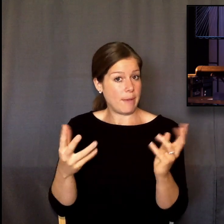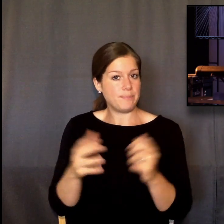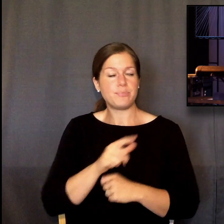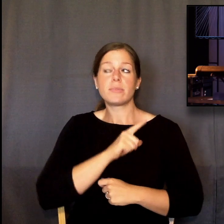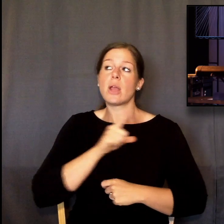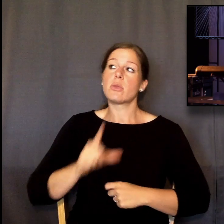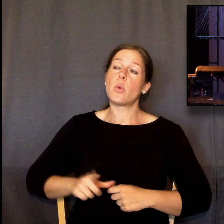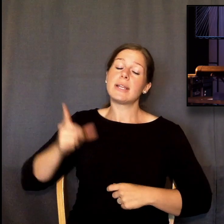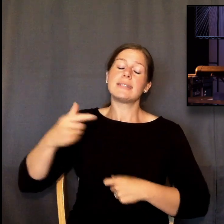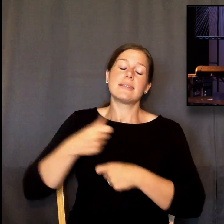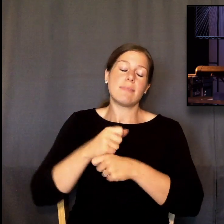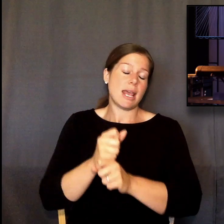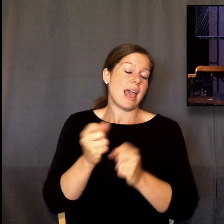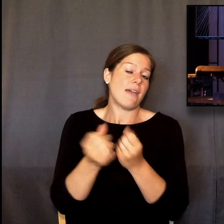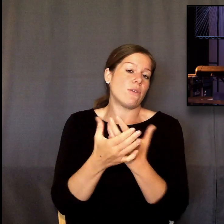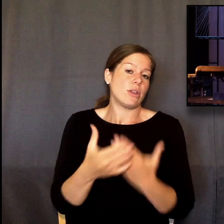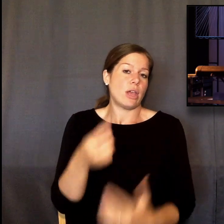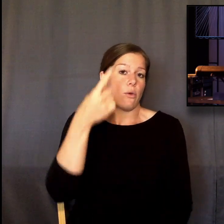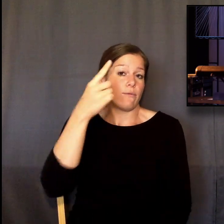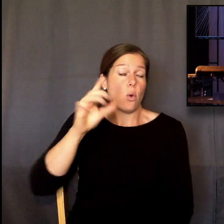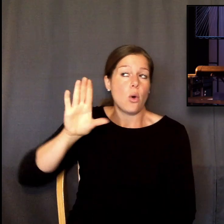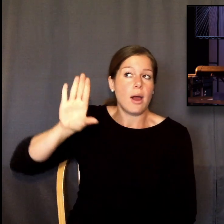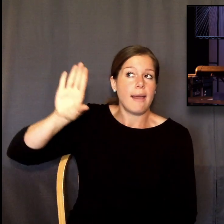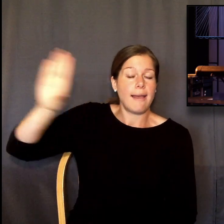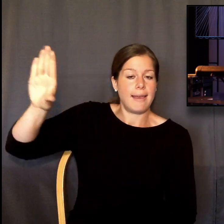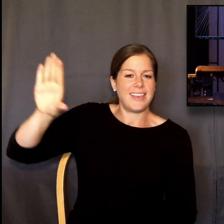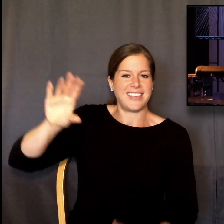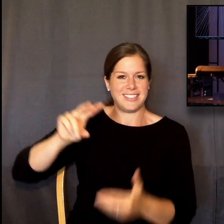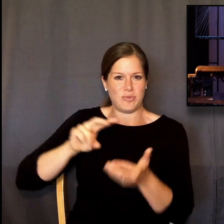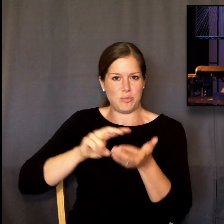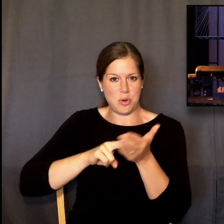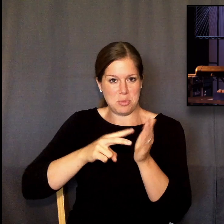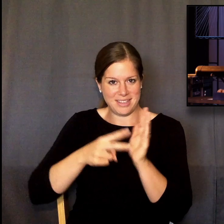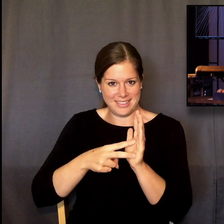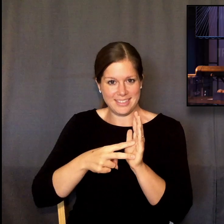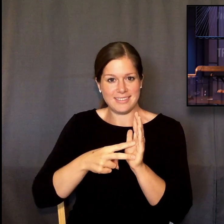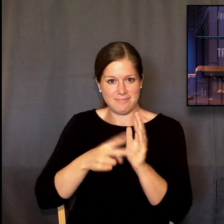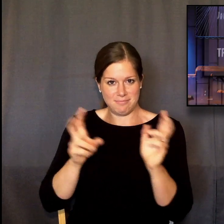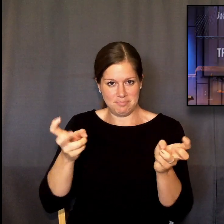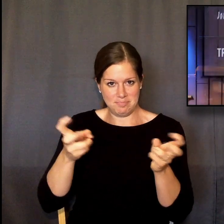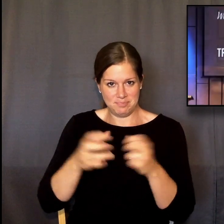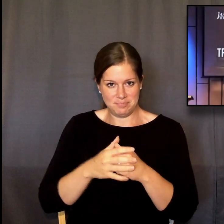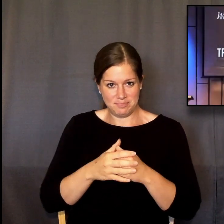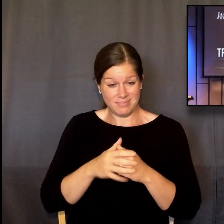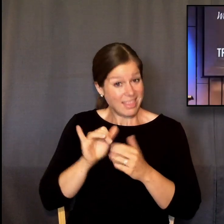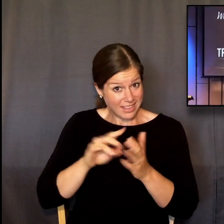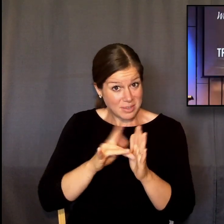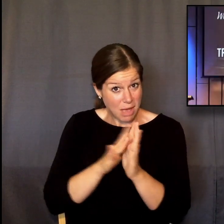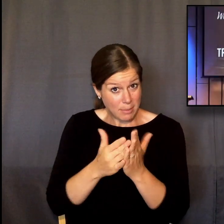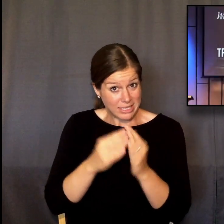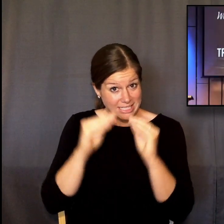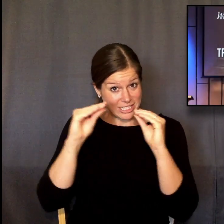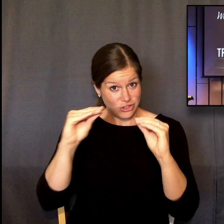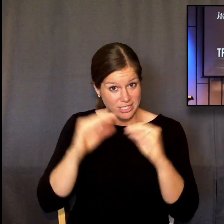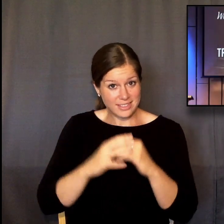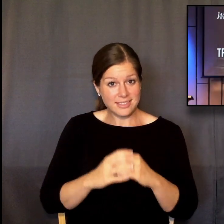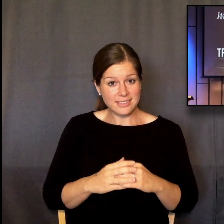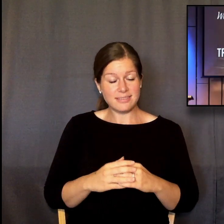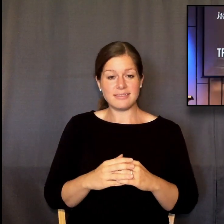made everything for his purpose. And that's what the Bible teaches everywhere.